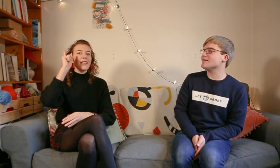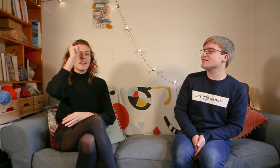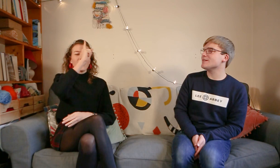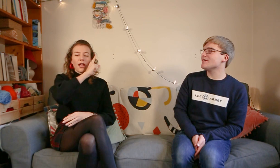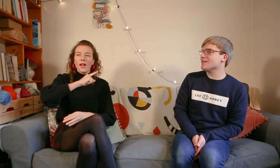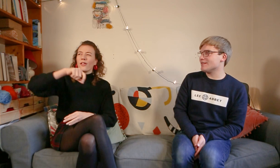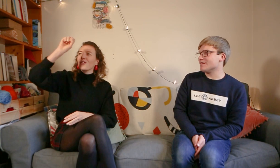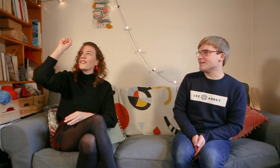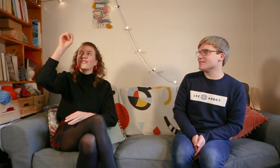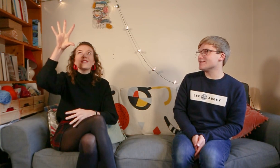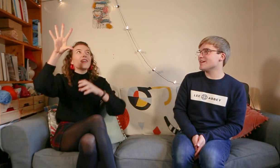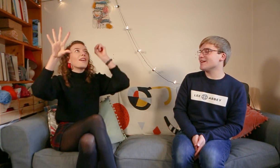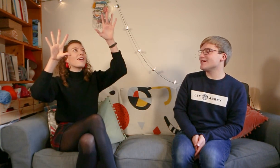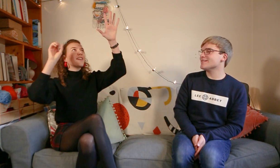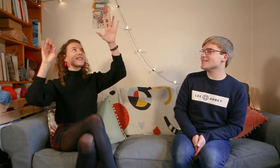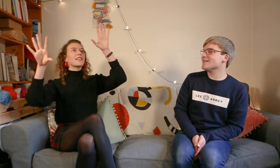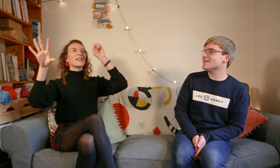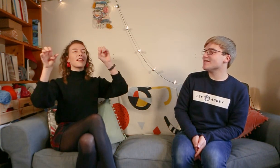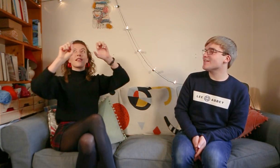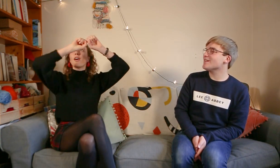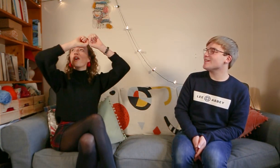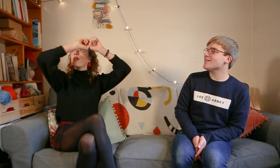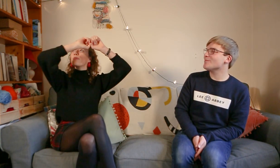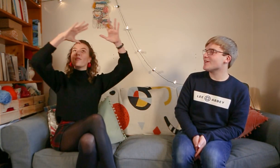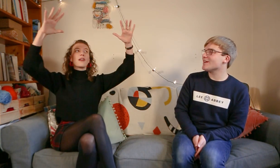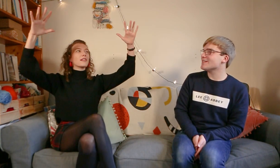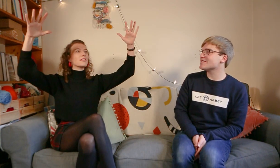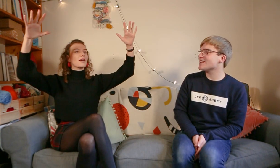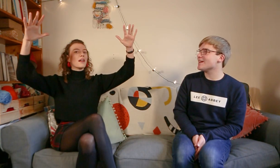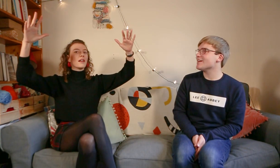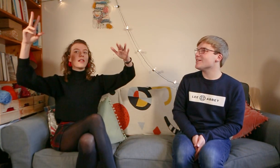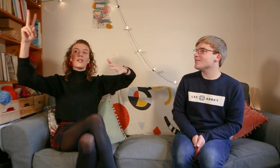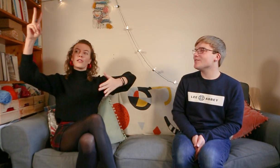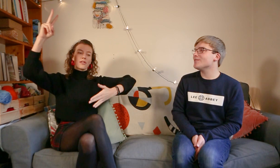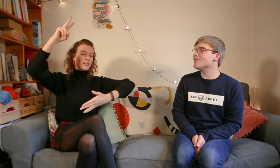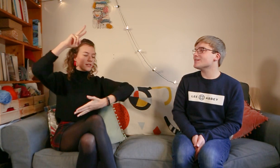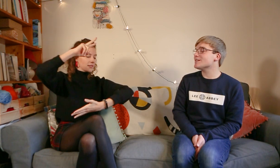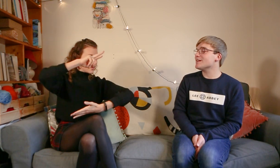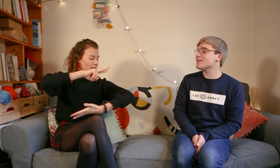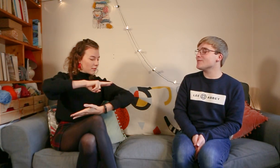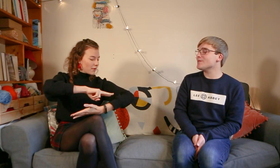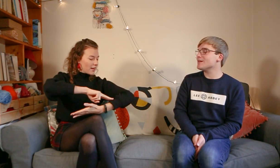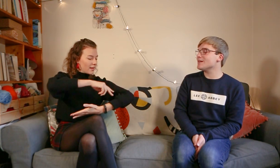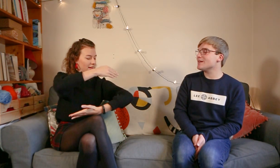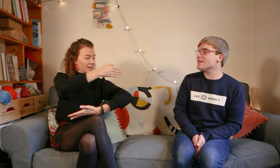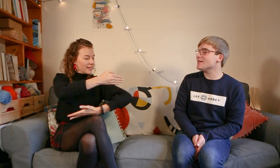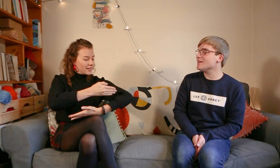The stars in the bright sky look down where he